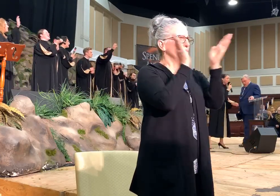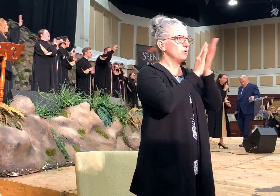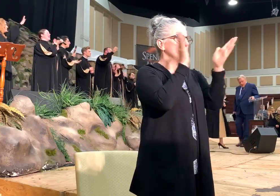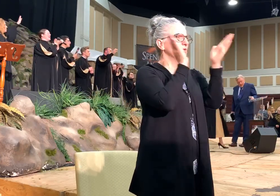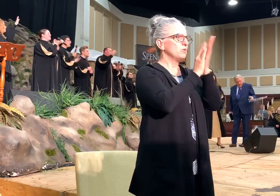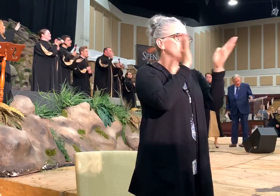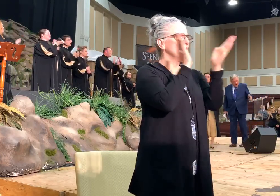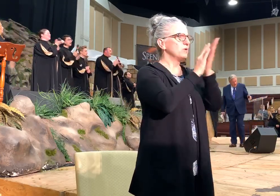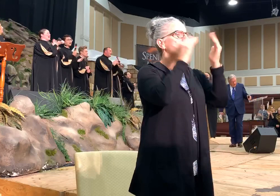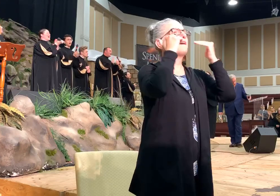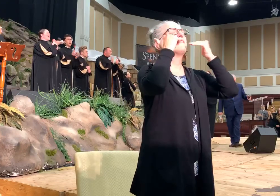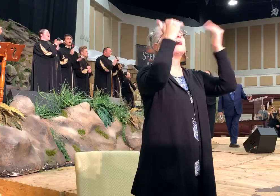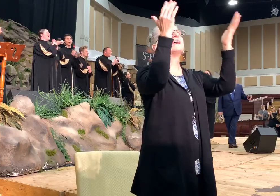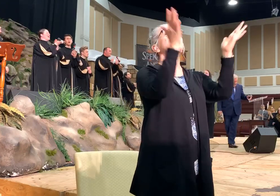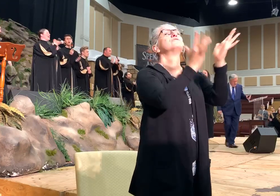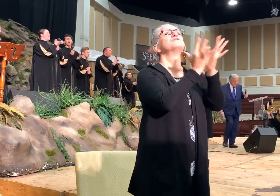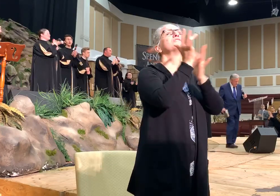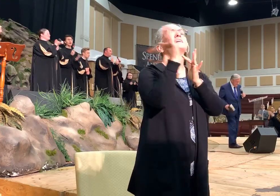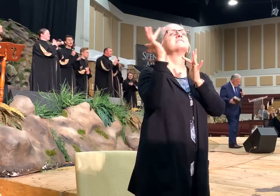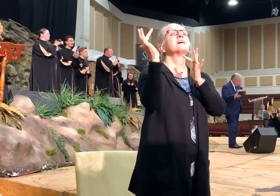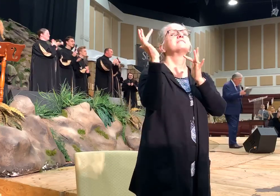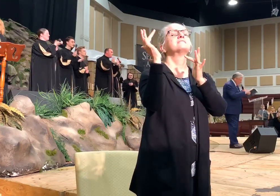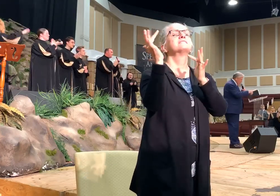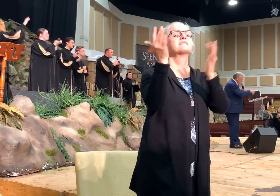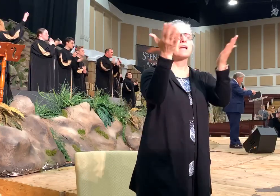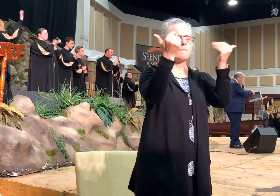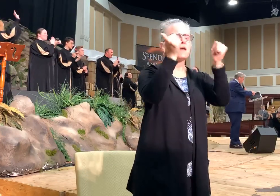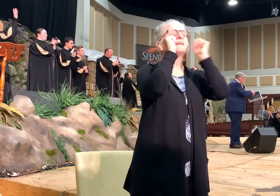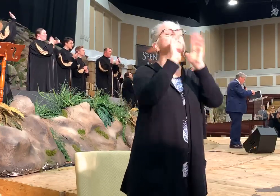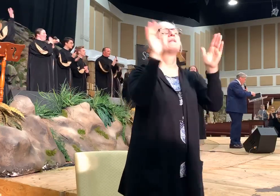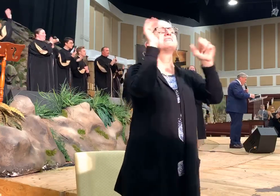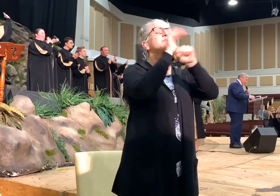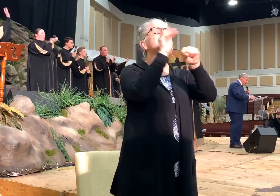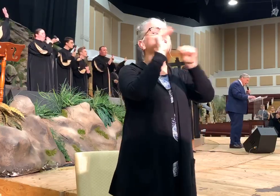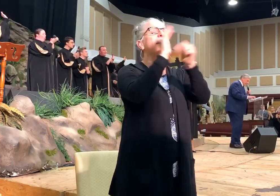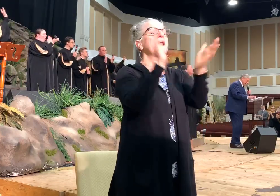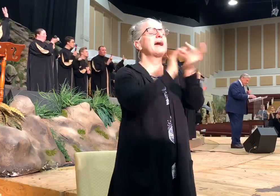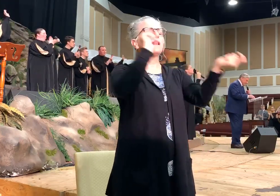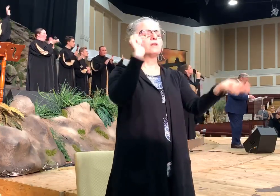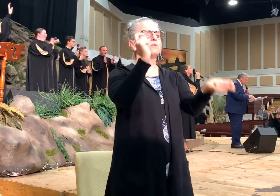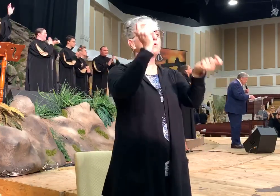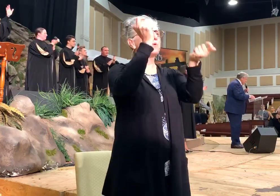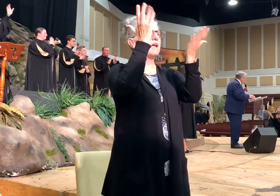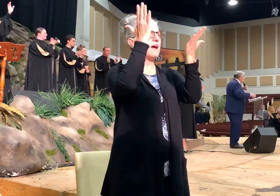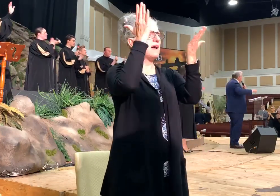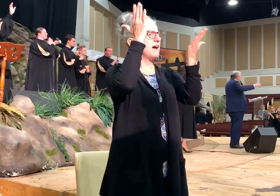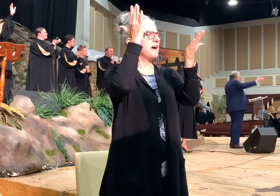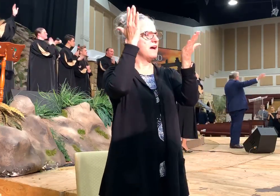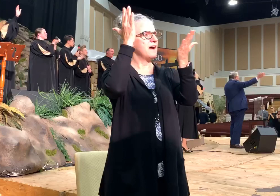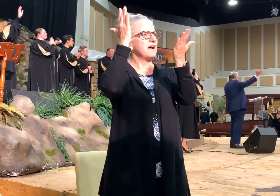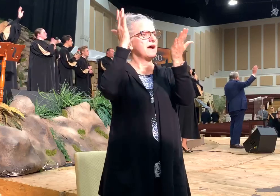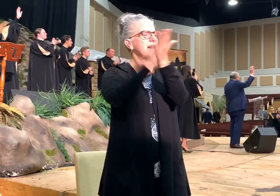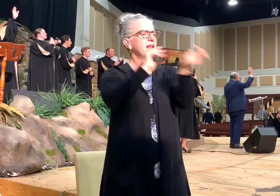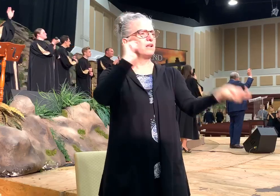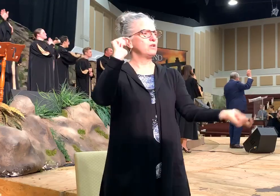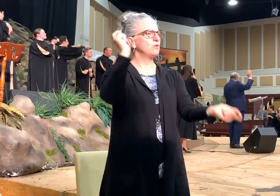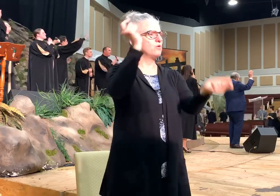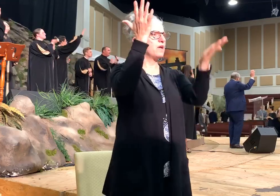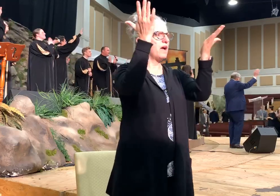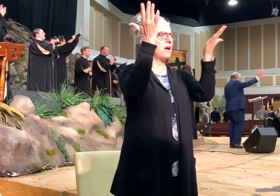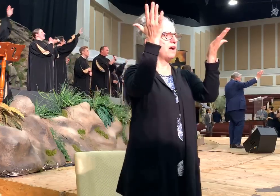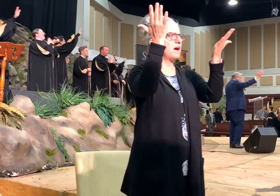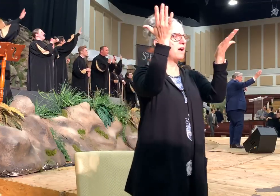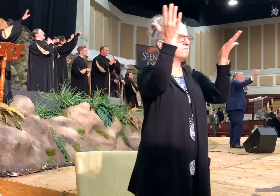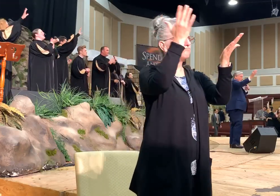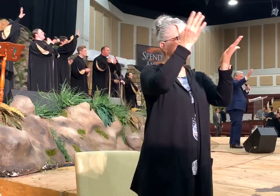Thank you, Jesus, the one that's risen tonight, he's Hallelujah. Everybody in the